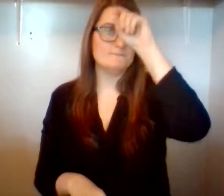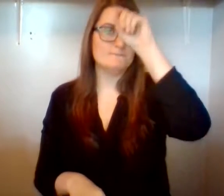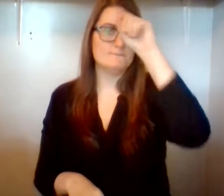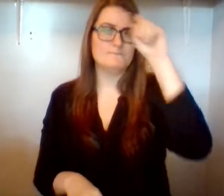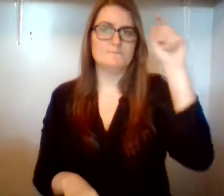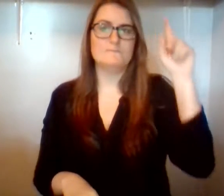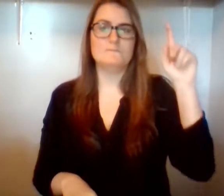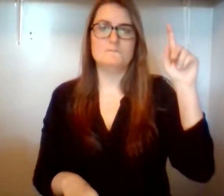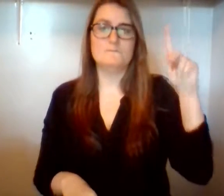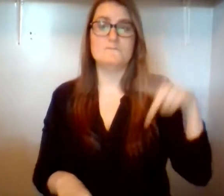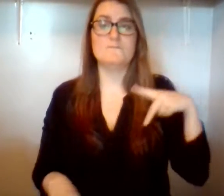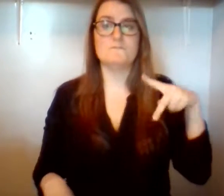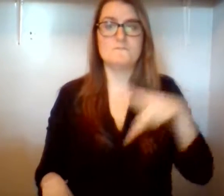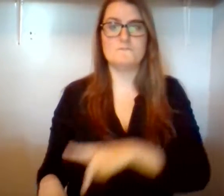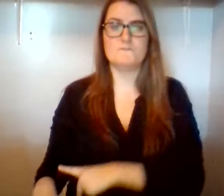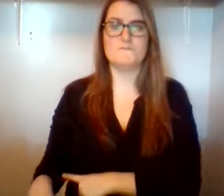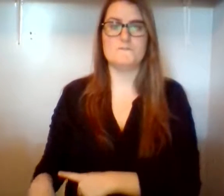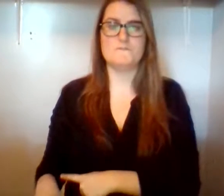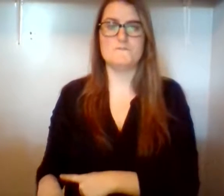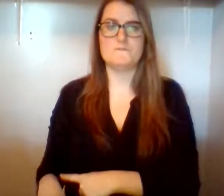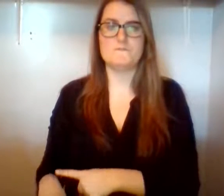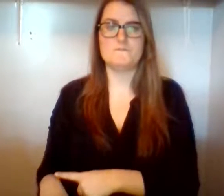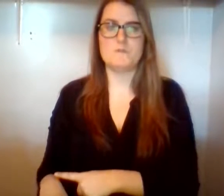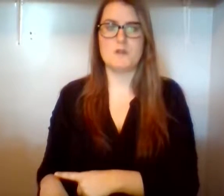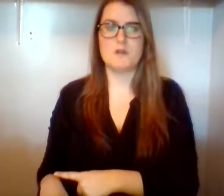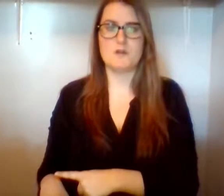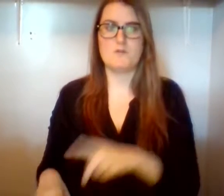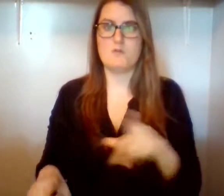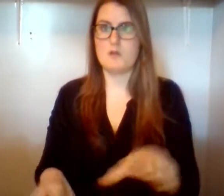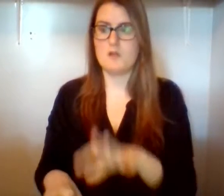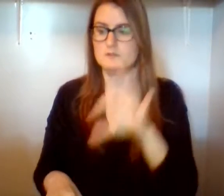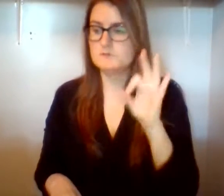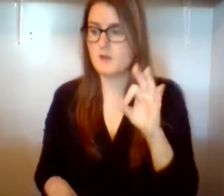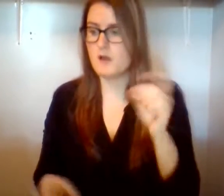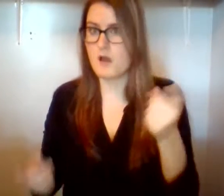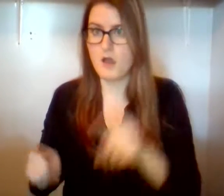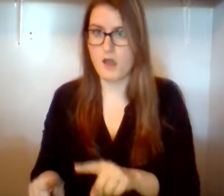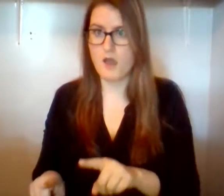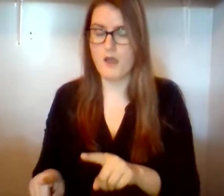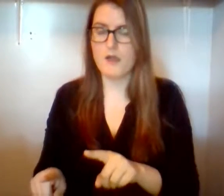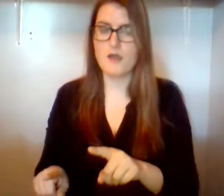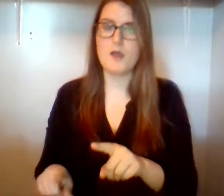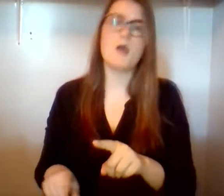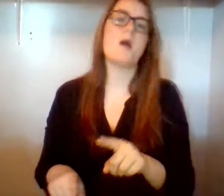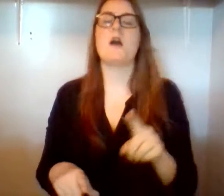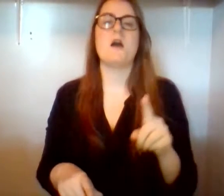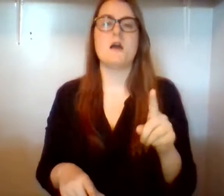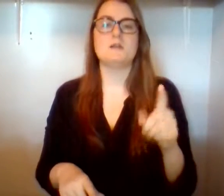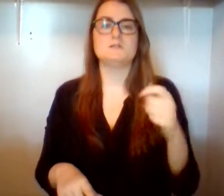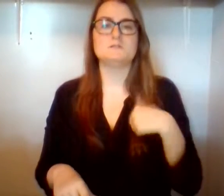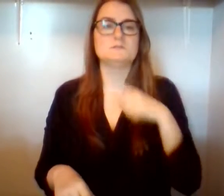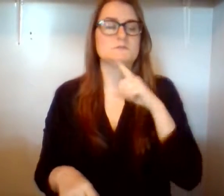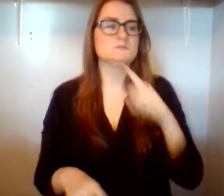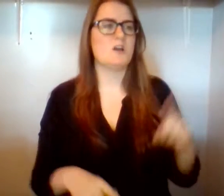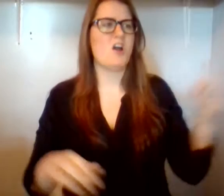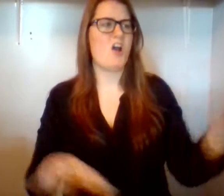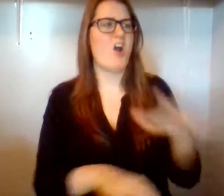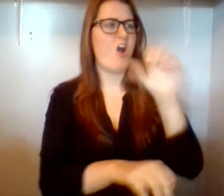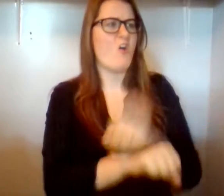Pharaoh ordered his guards to find Moses and arrest him. When Moses heard about it, he realized that he had no choice. He had